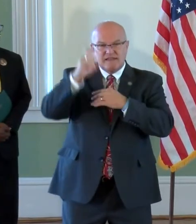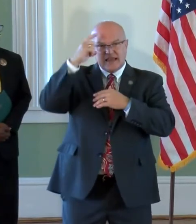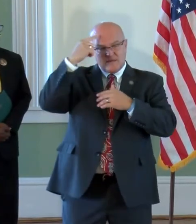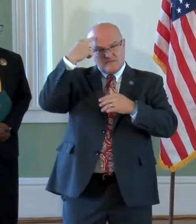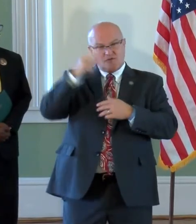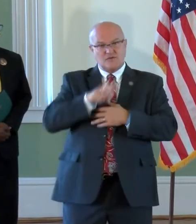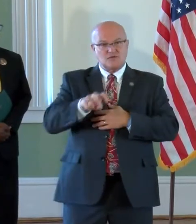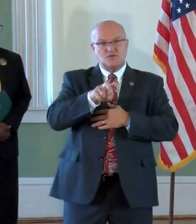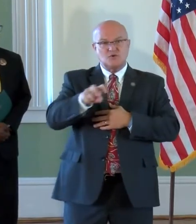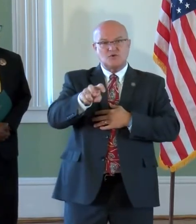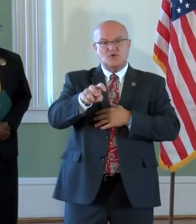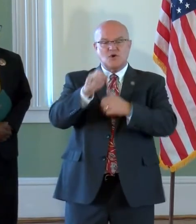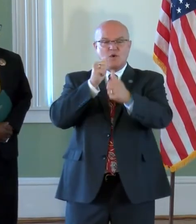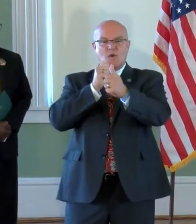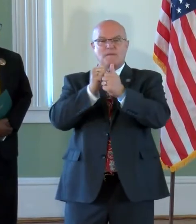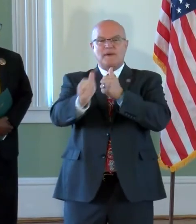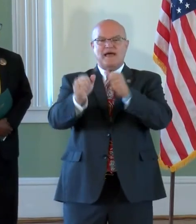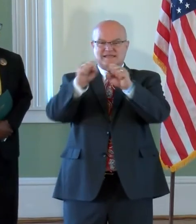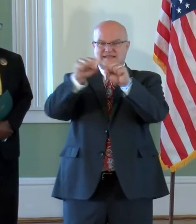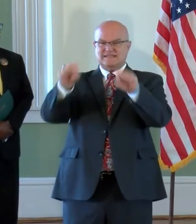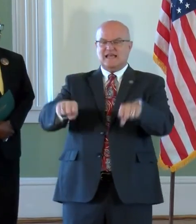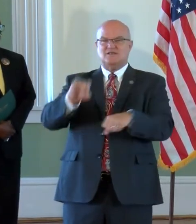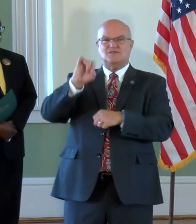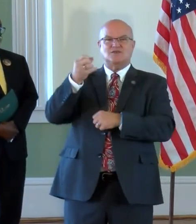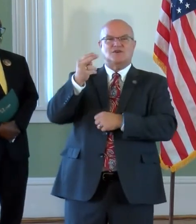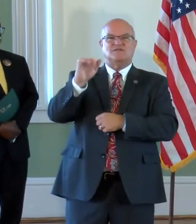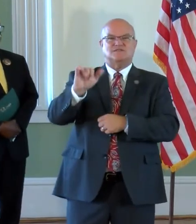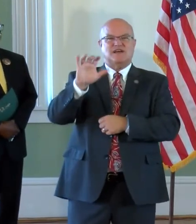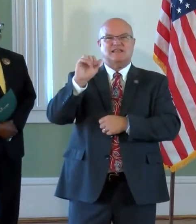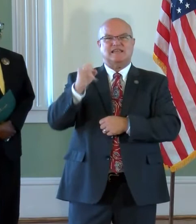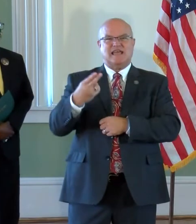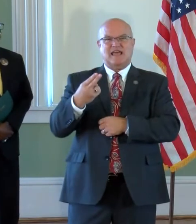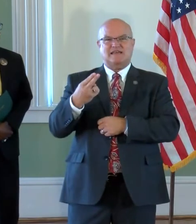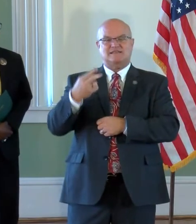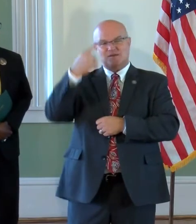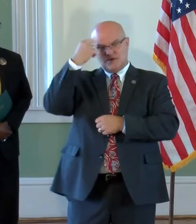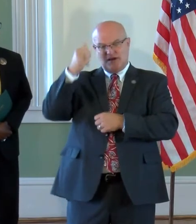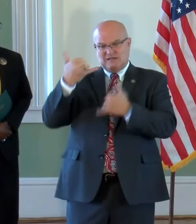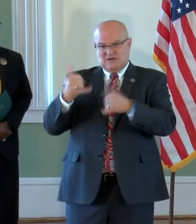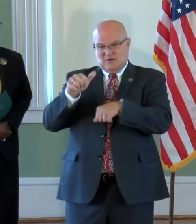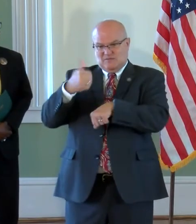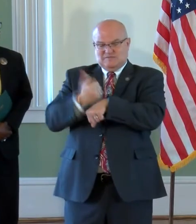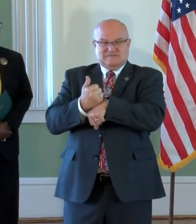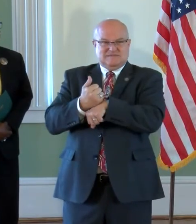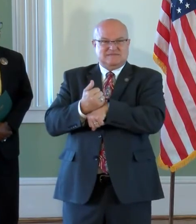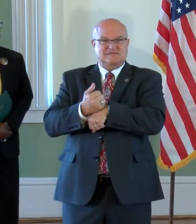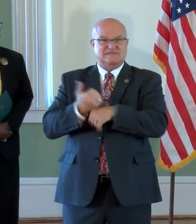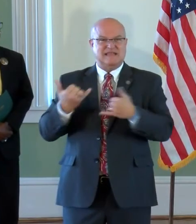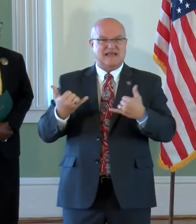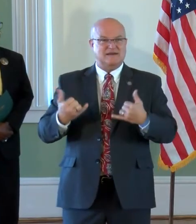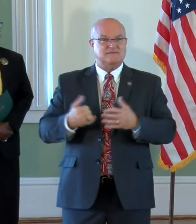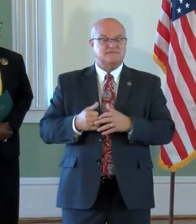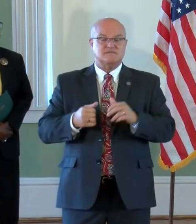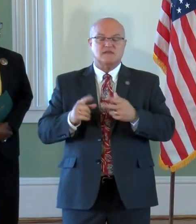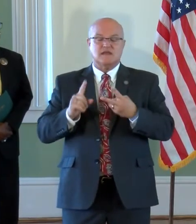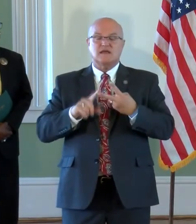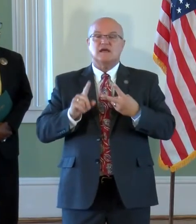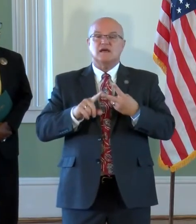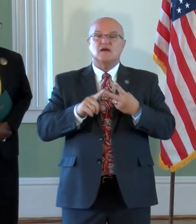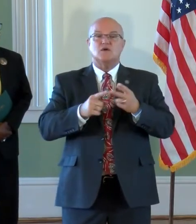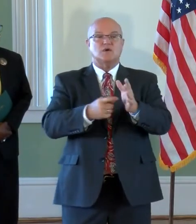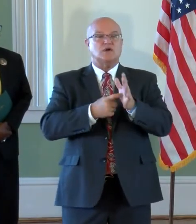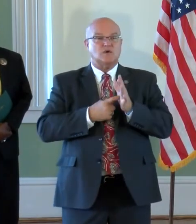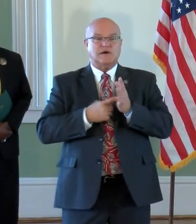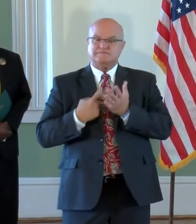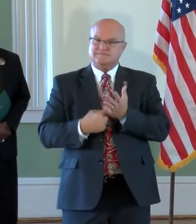for their tour, will go by the statue of Johnny Cash because of the current placement of one of our statues. The other was required